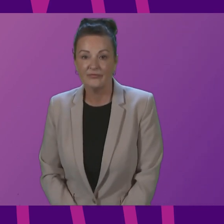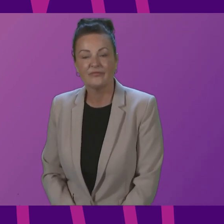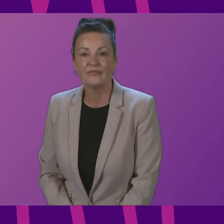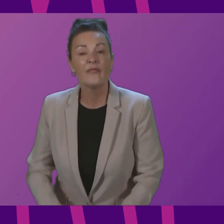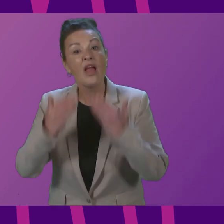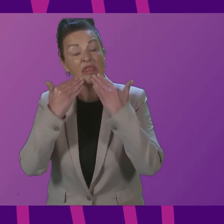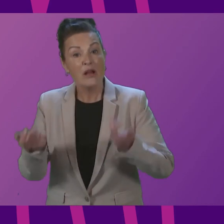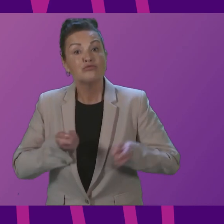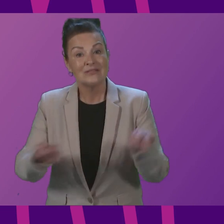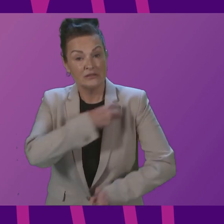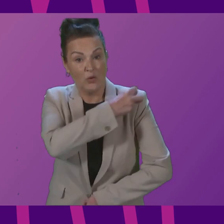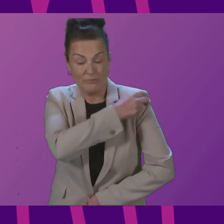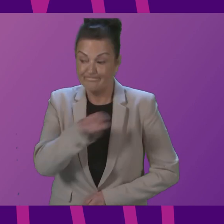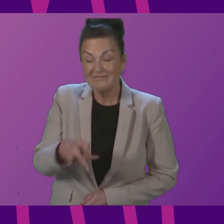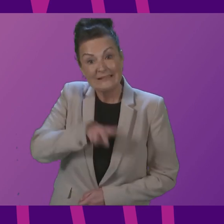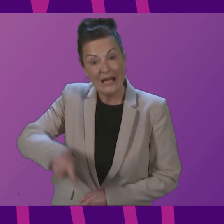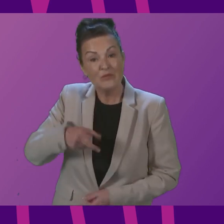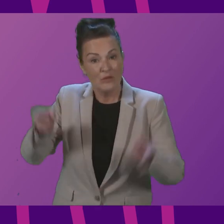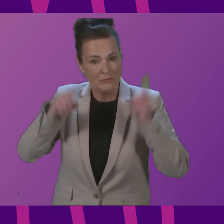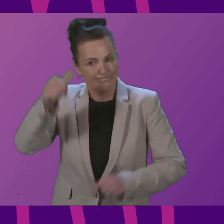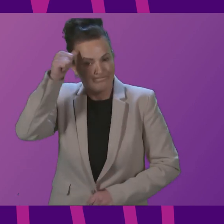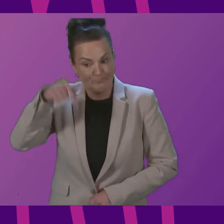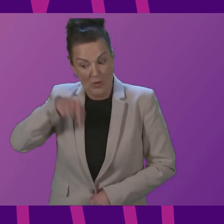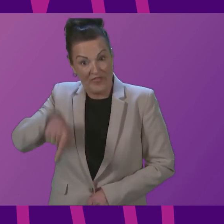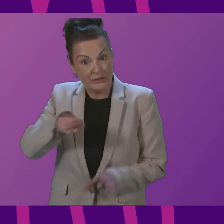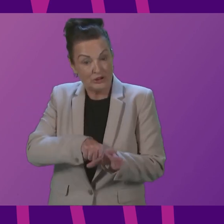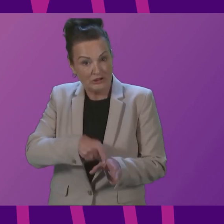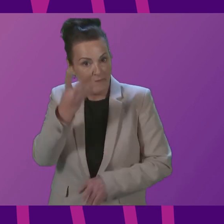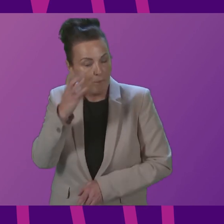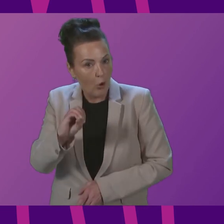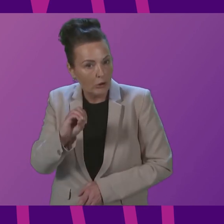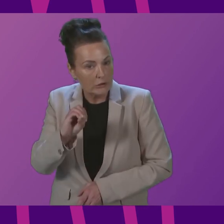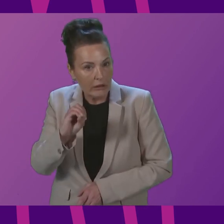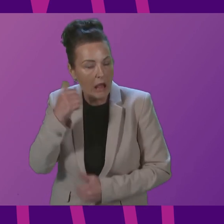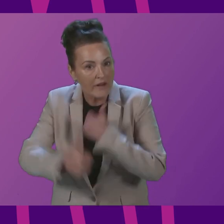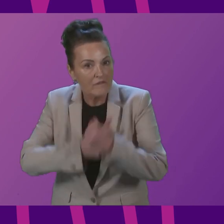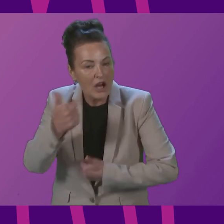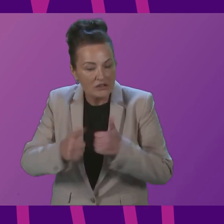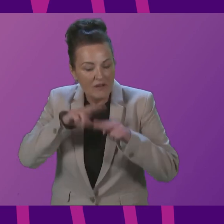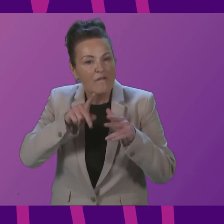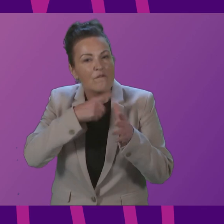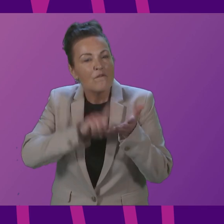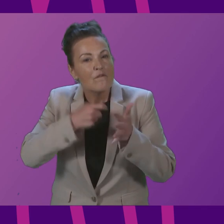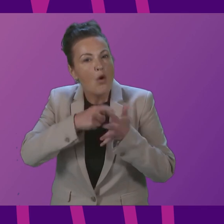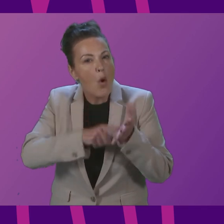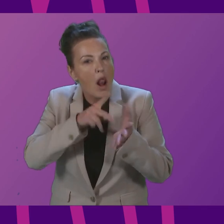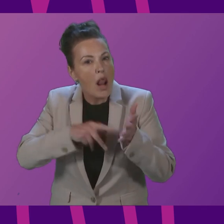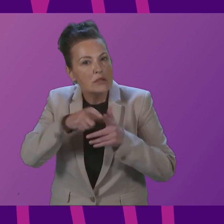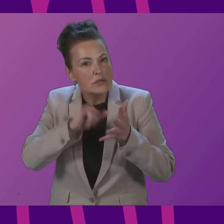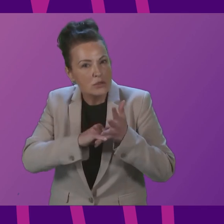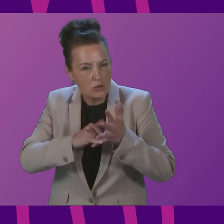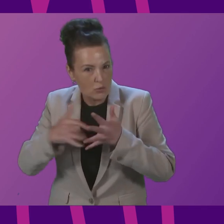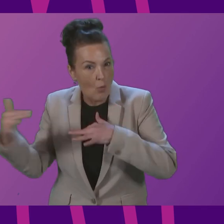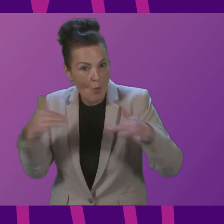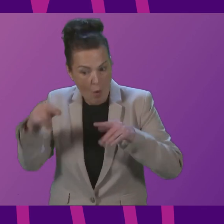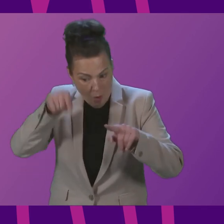Minister will be aware that this year marks the 40th anniversary of the Falklands War a conflict which claimed the lives of members of the Scottish Guards and 4